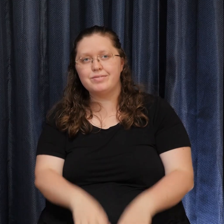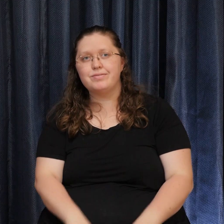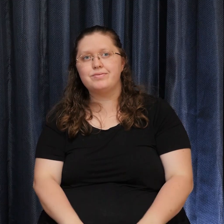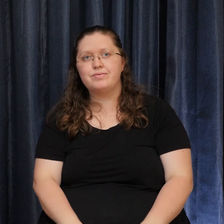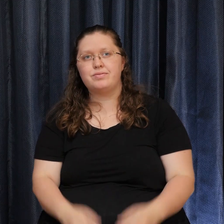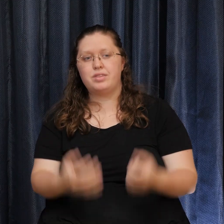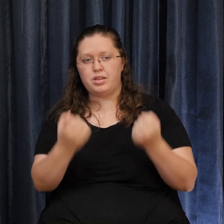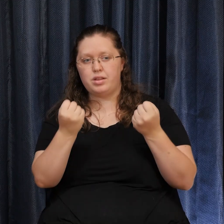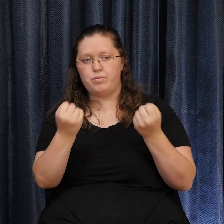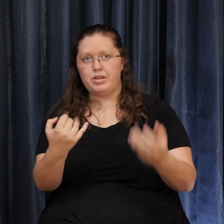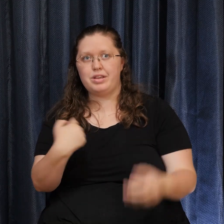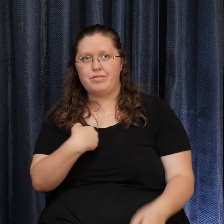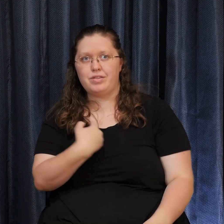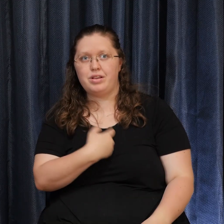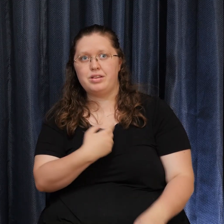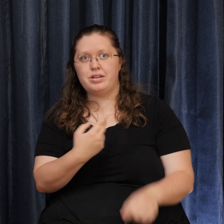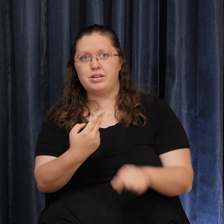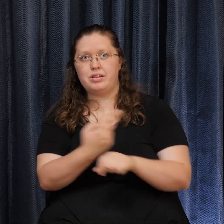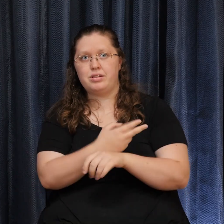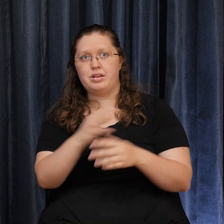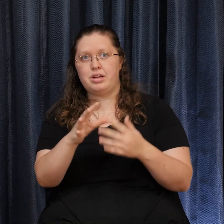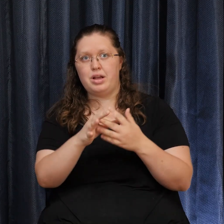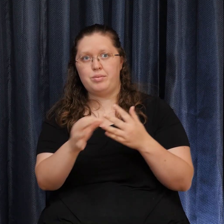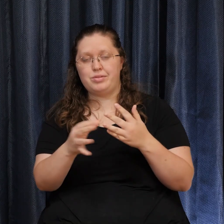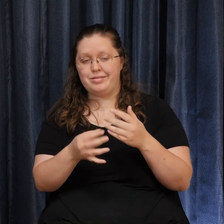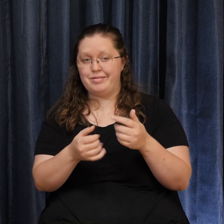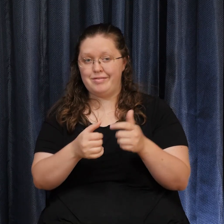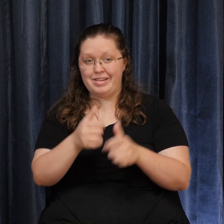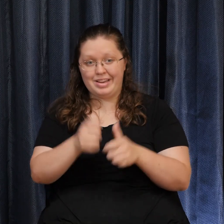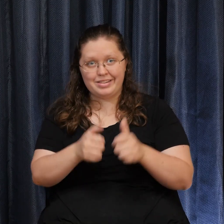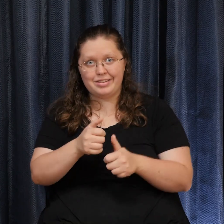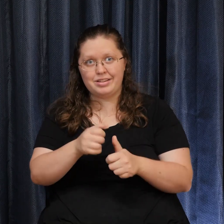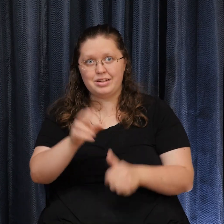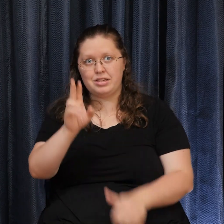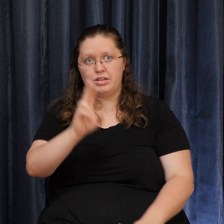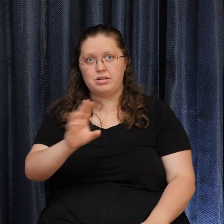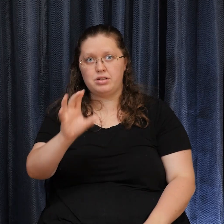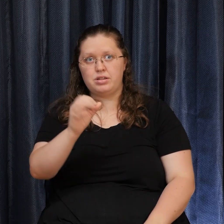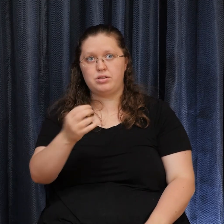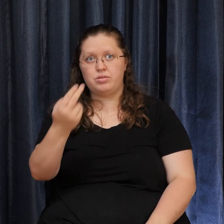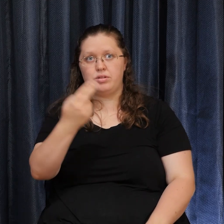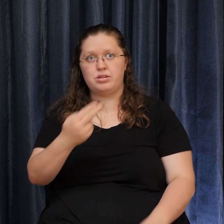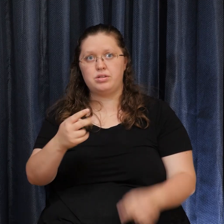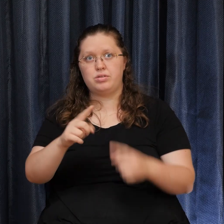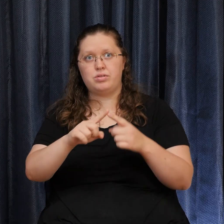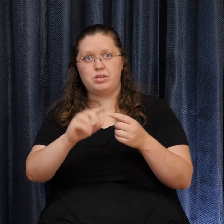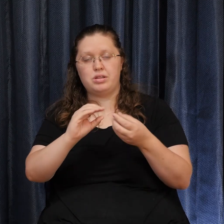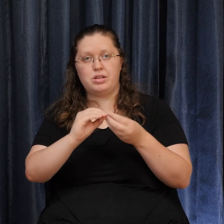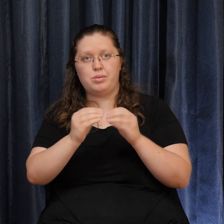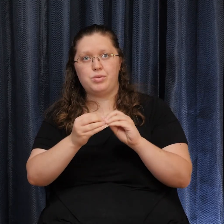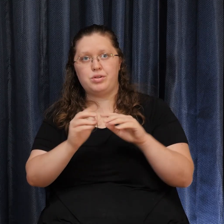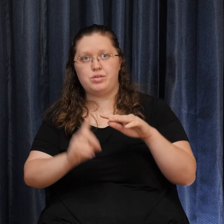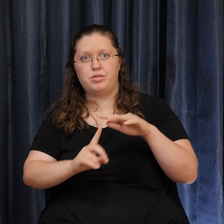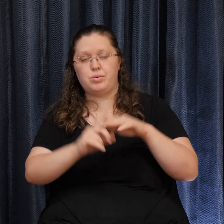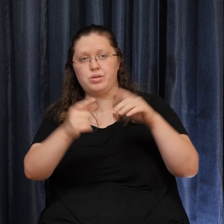use the option Of texting UCOH To the numbers On the screen There Or giving online Or